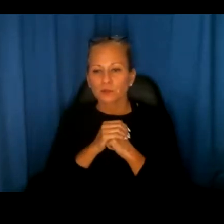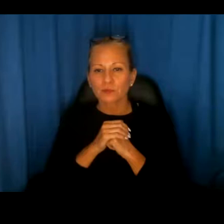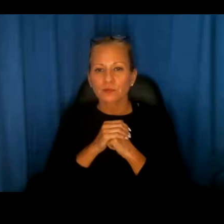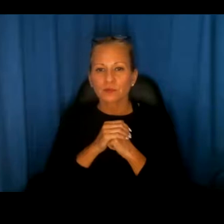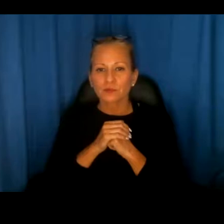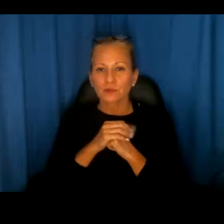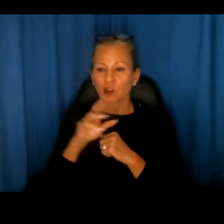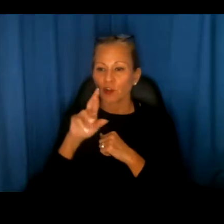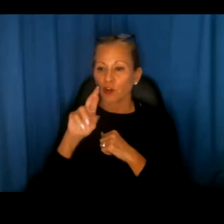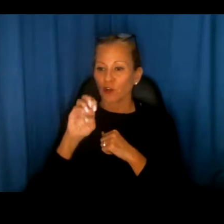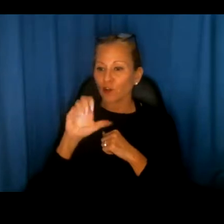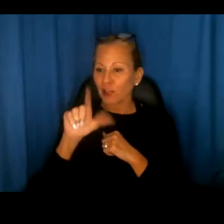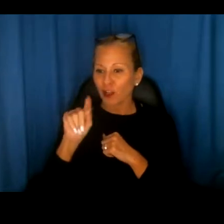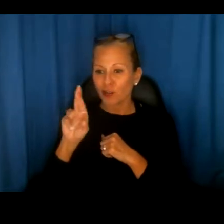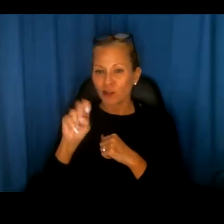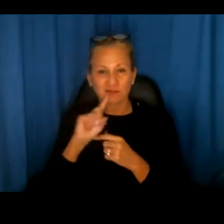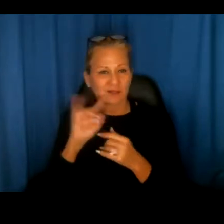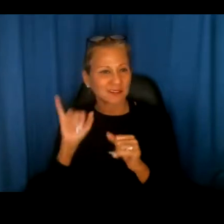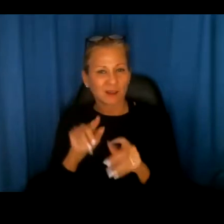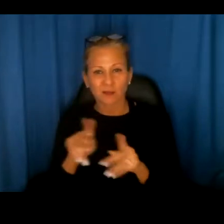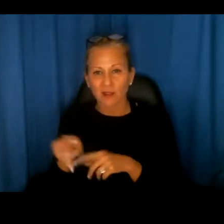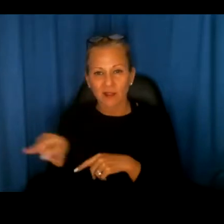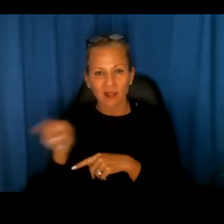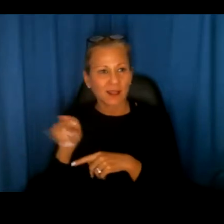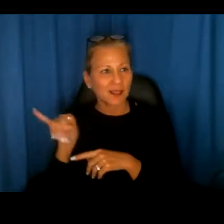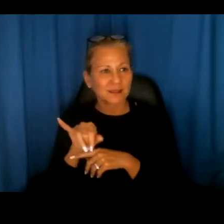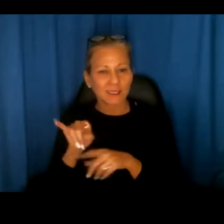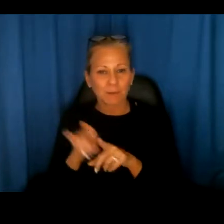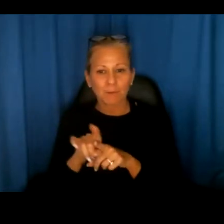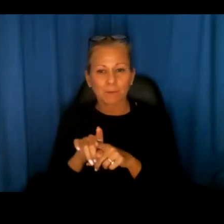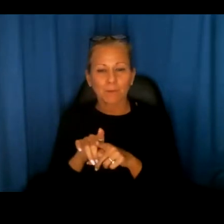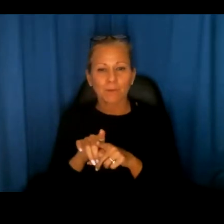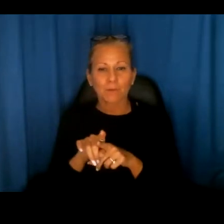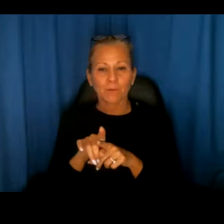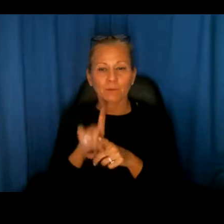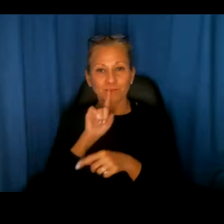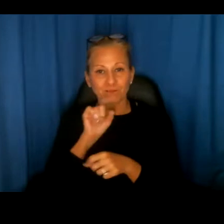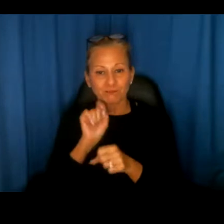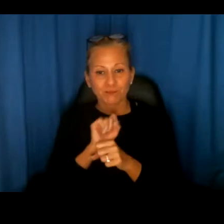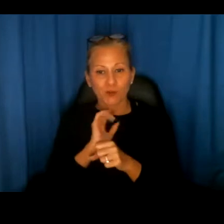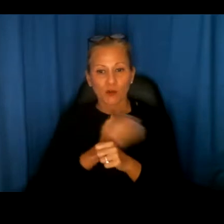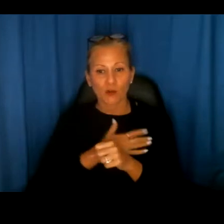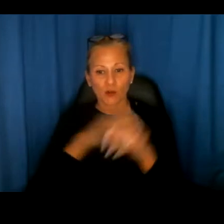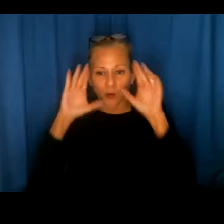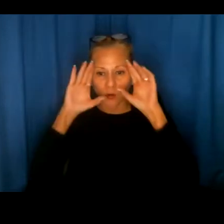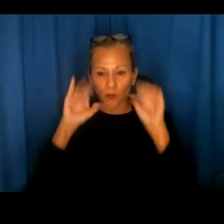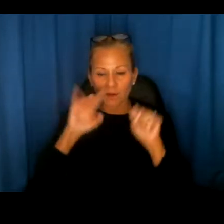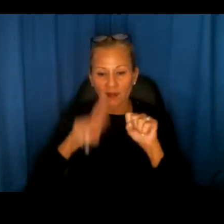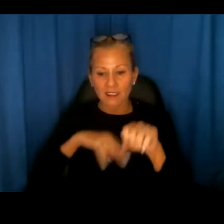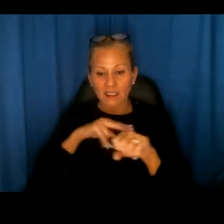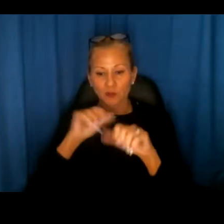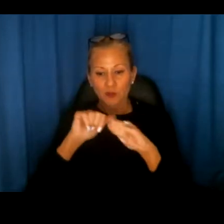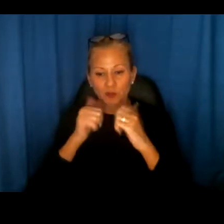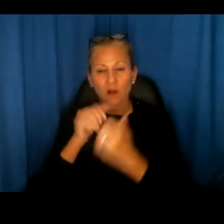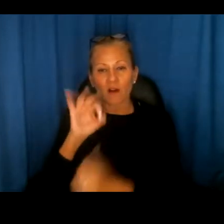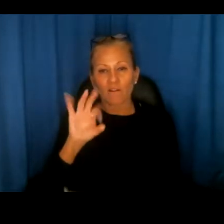realtors are no different from any other place in that regard. In fact, our president of the National Association of